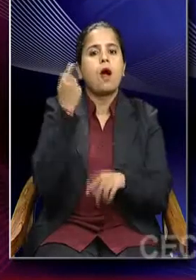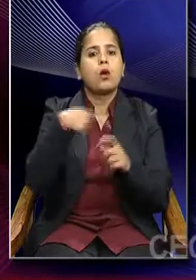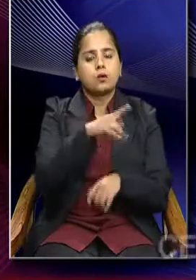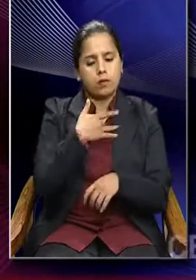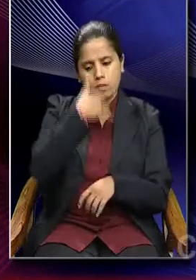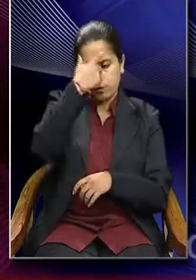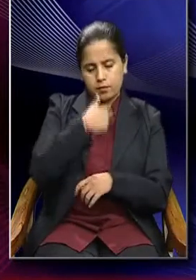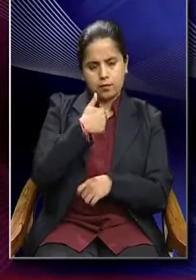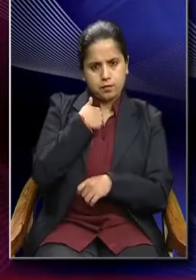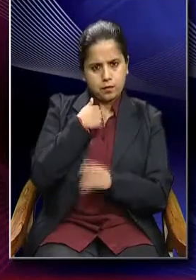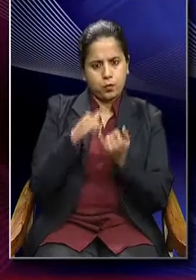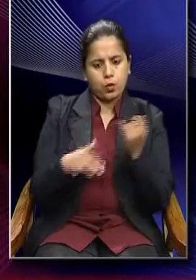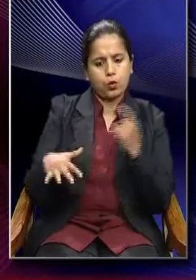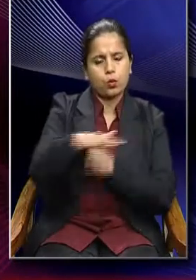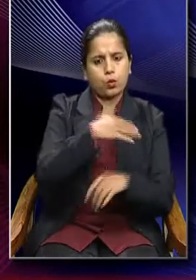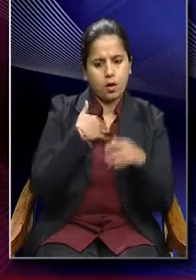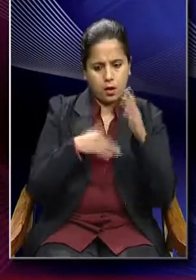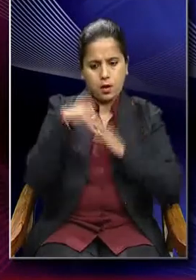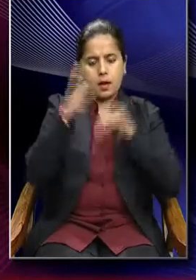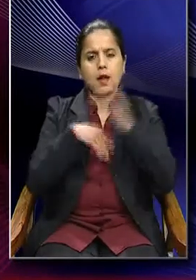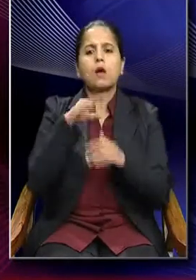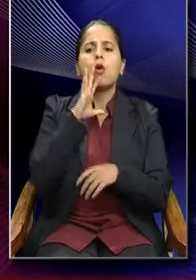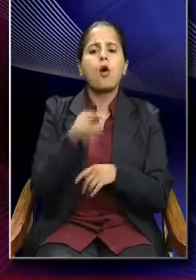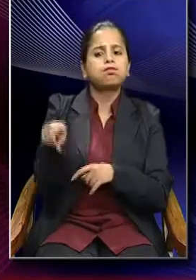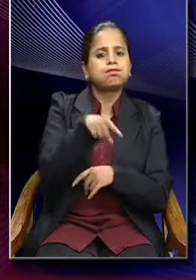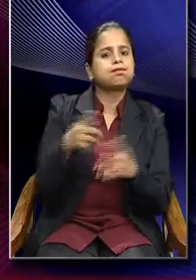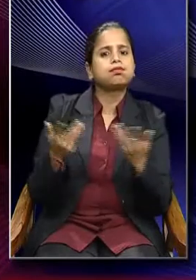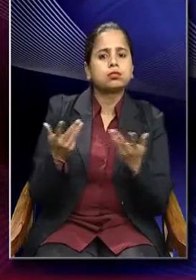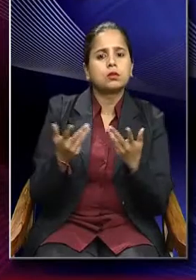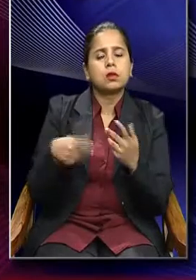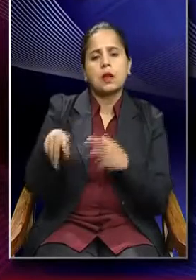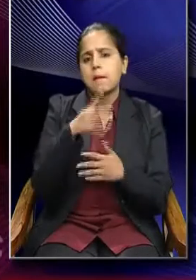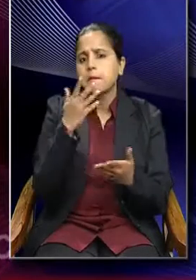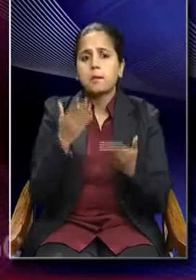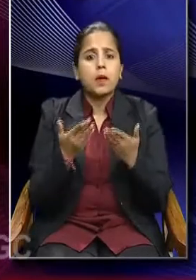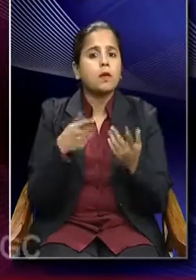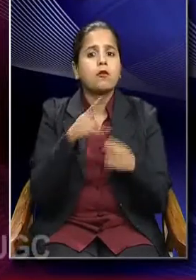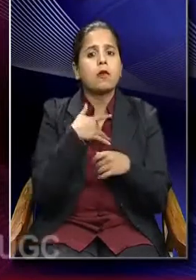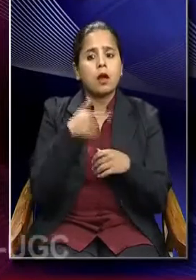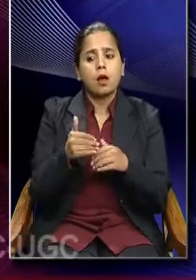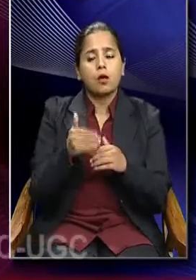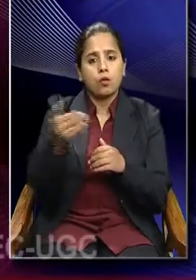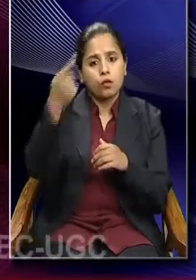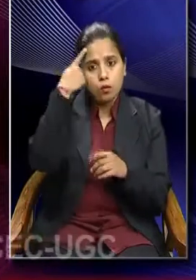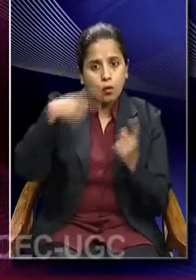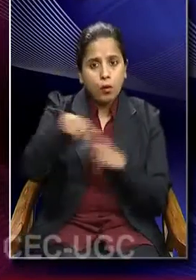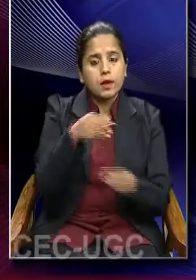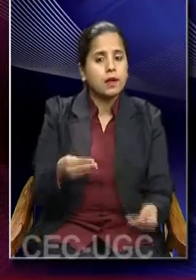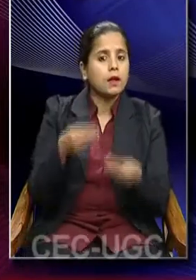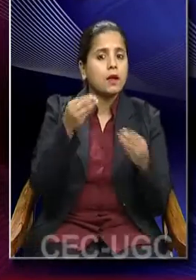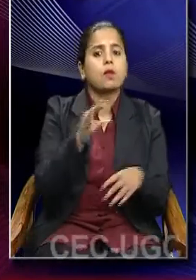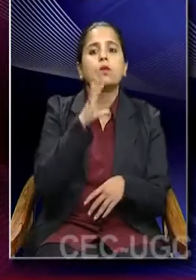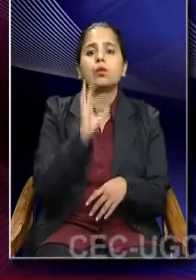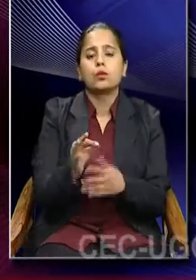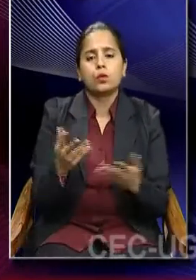and socially construct the reality. So, rather than taken for granted, given reality,